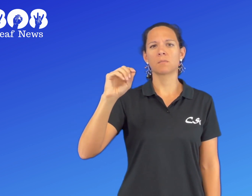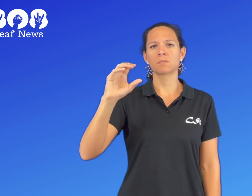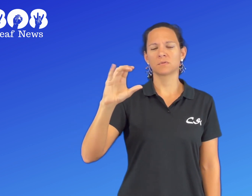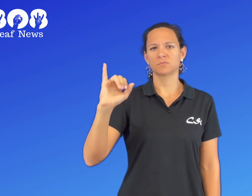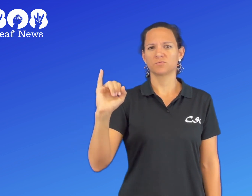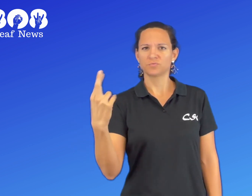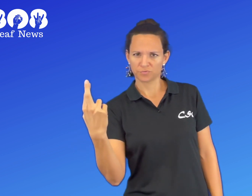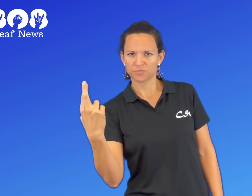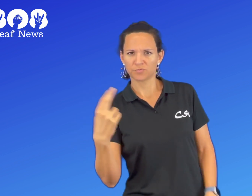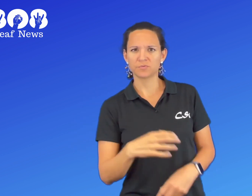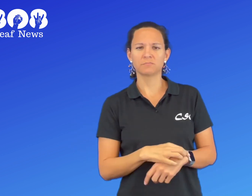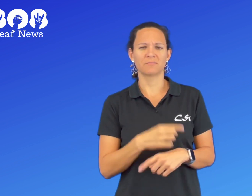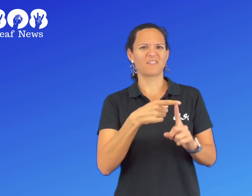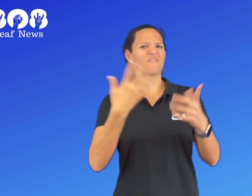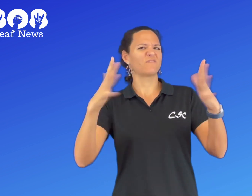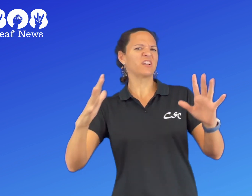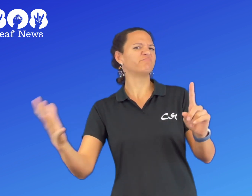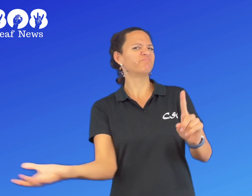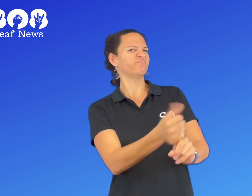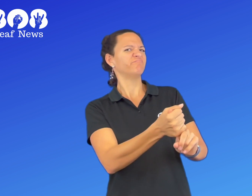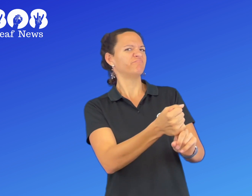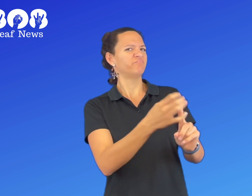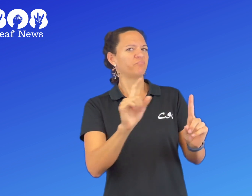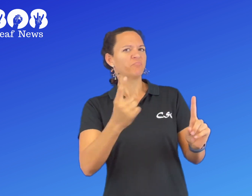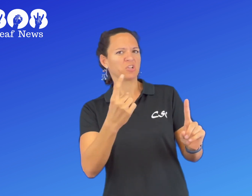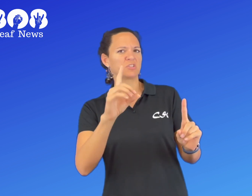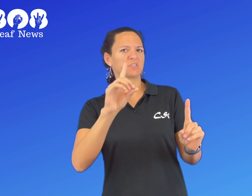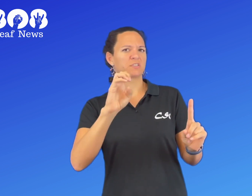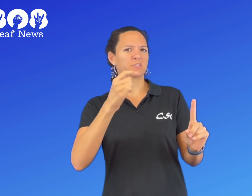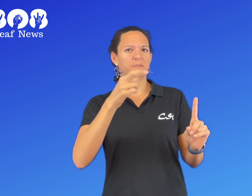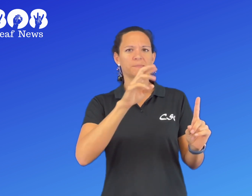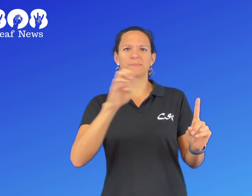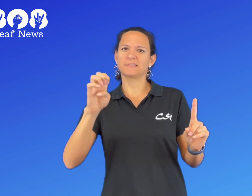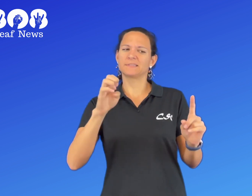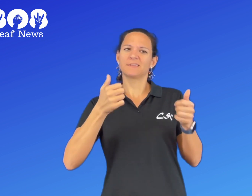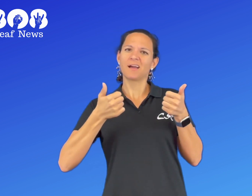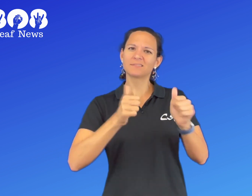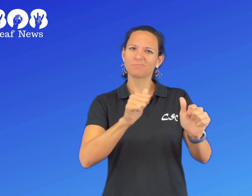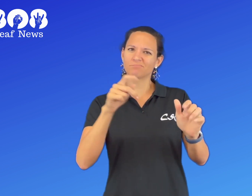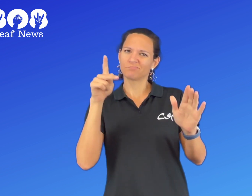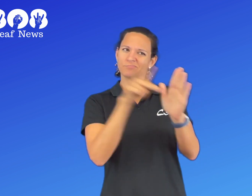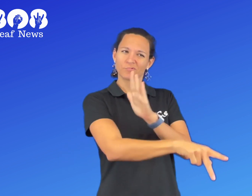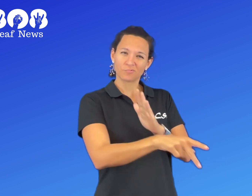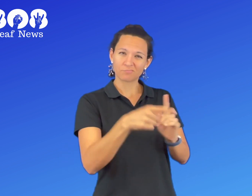Patak Jr. He has been arrested for first-degree attempted